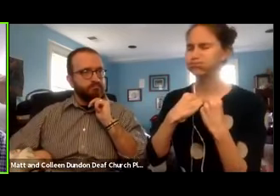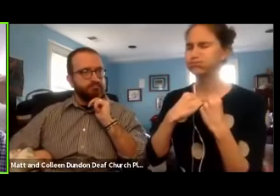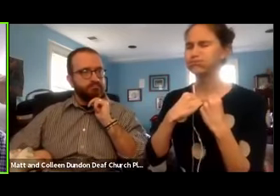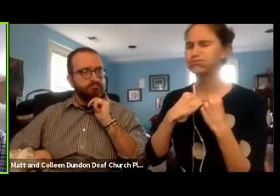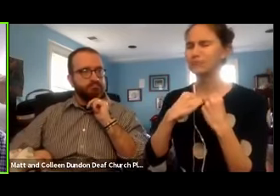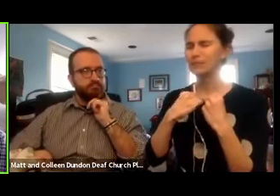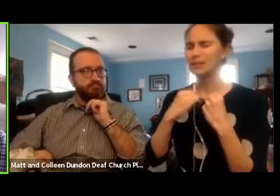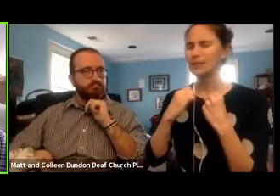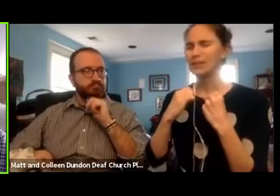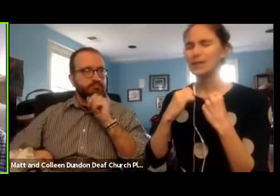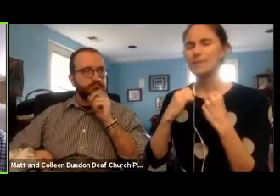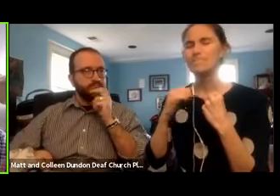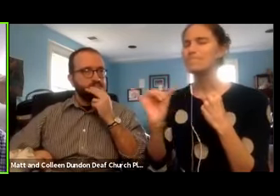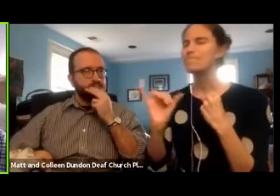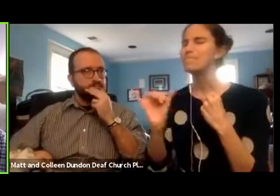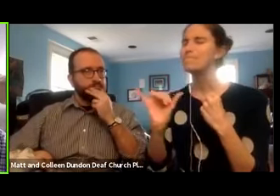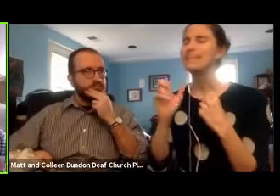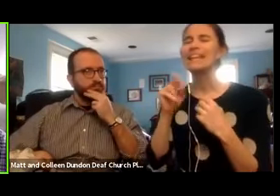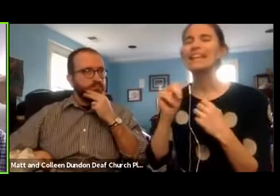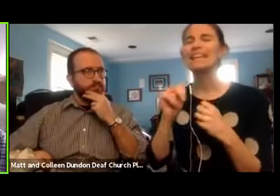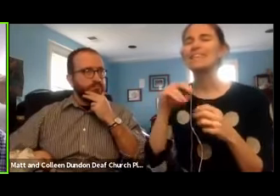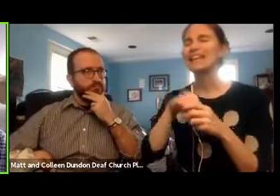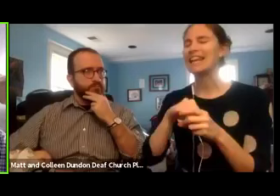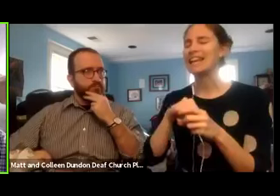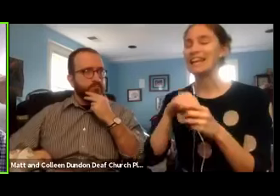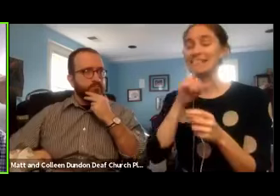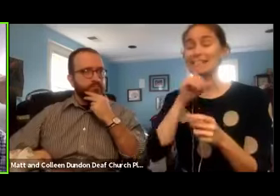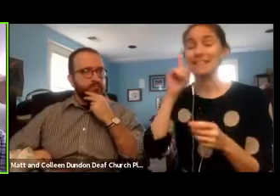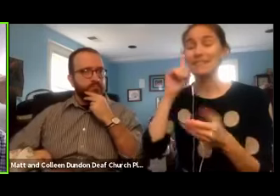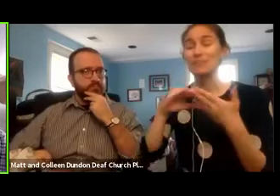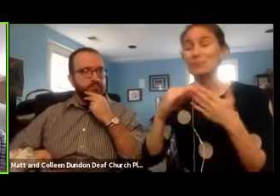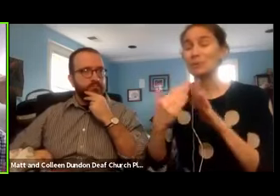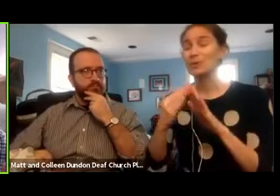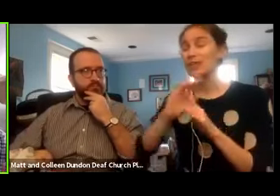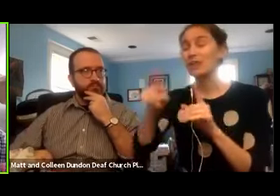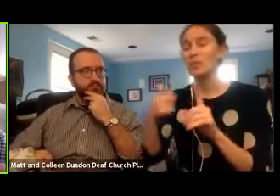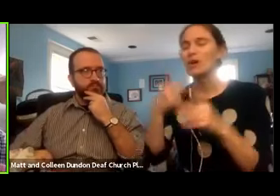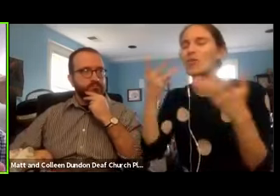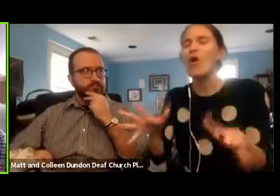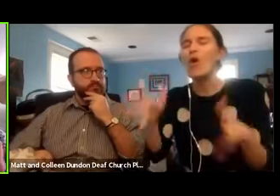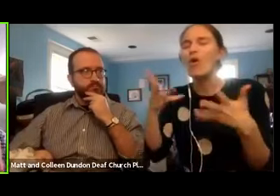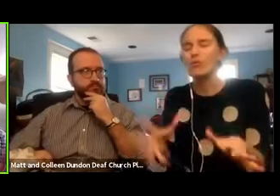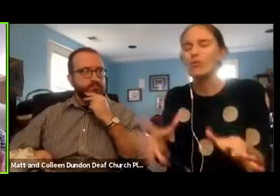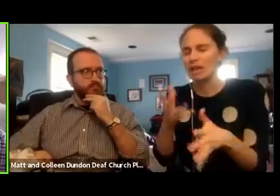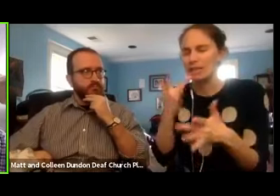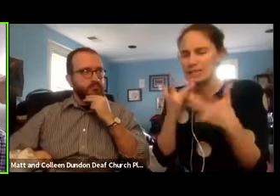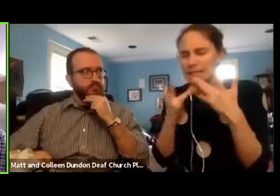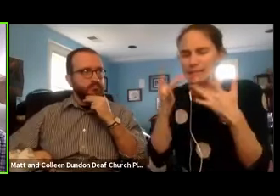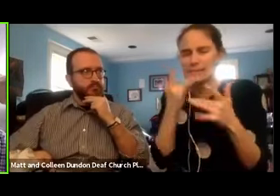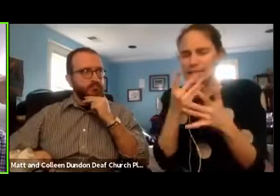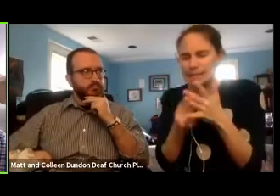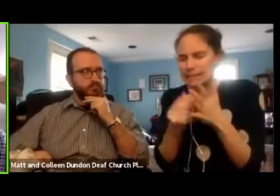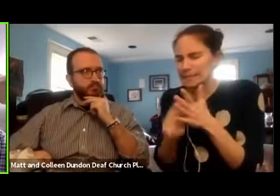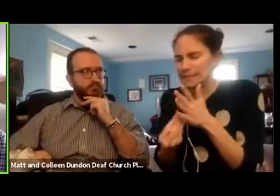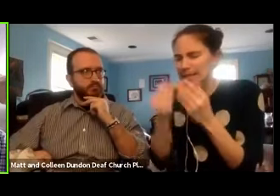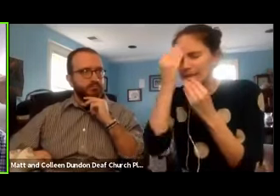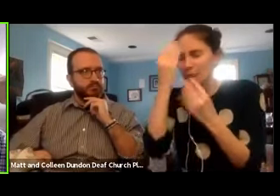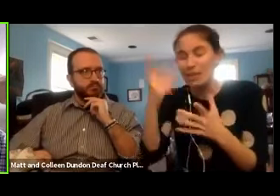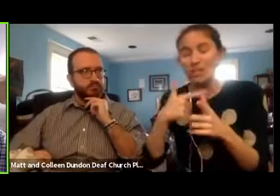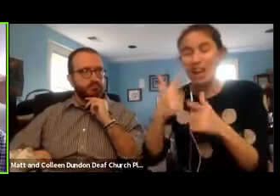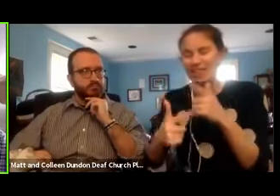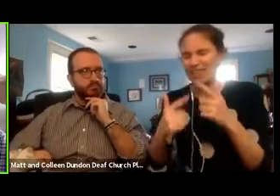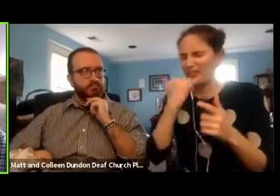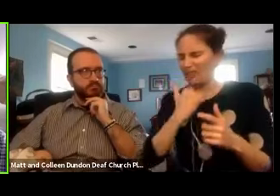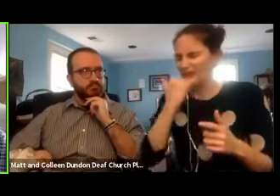like even in the deaf community, when there's already a lack of information, and then there's misinformation.